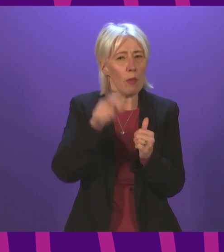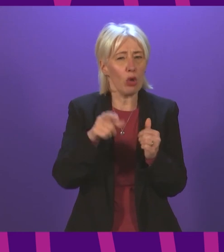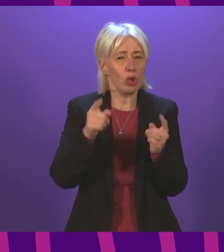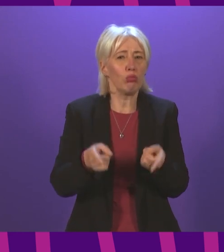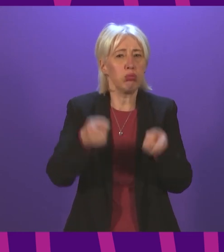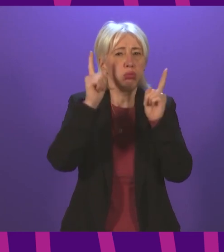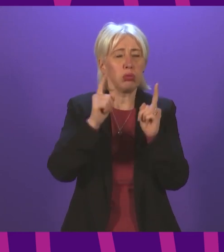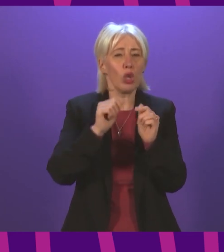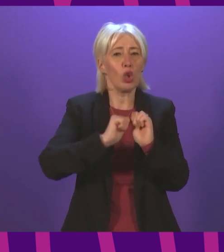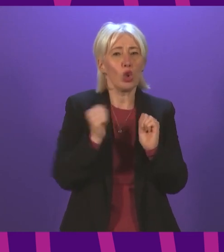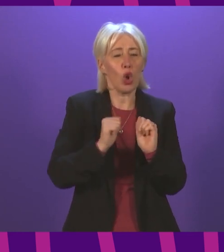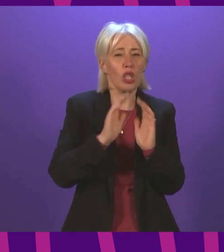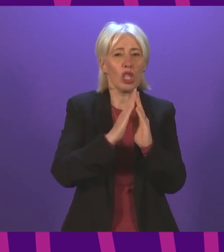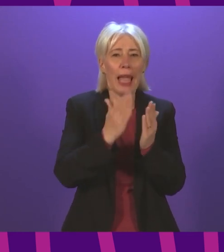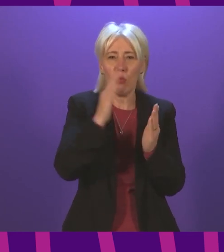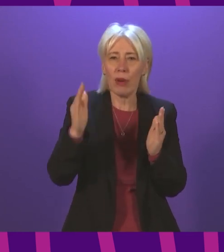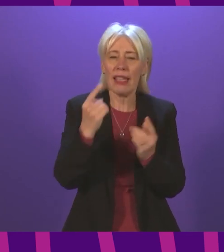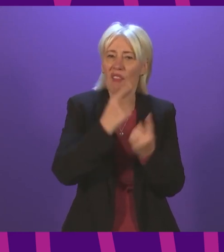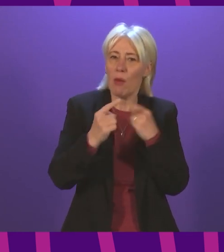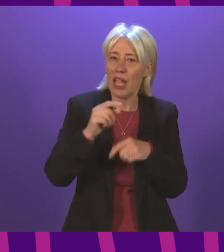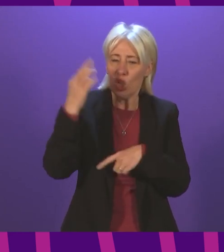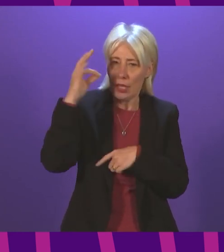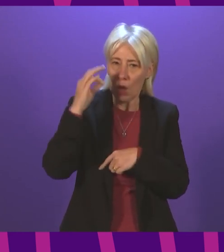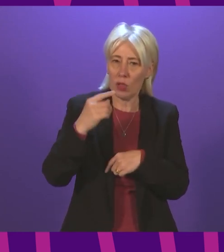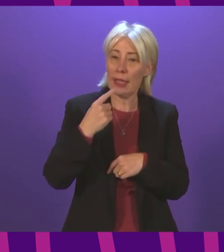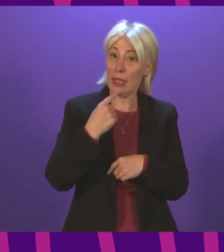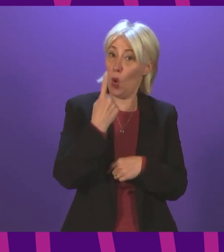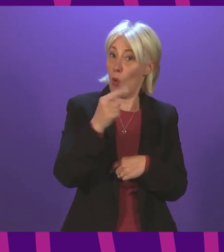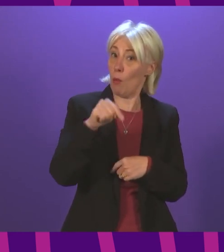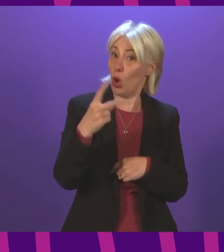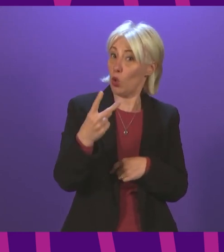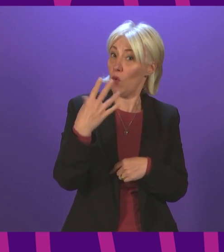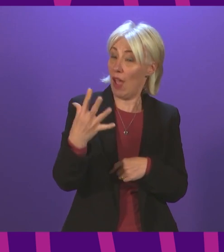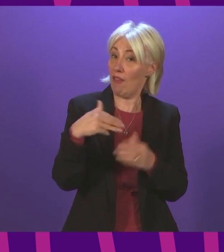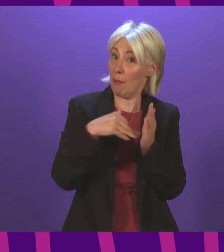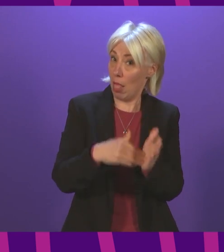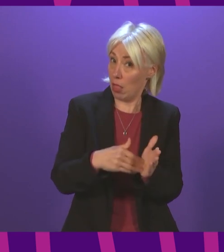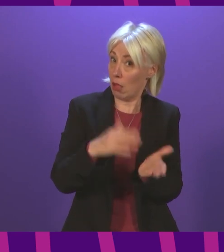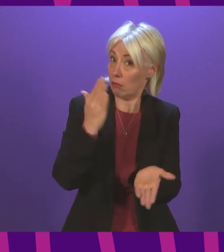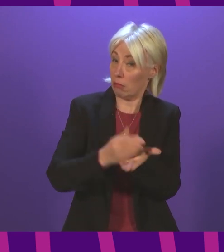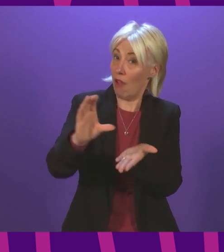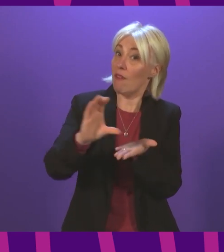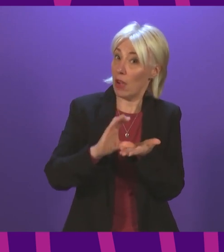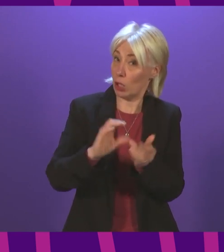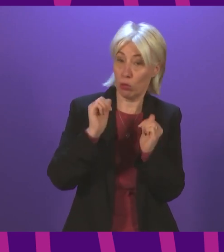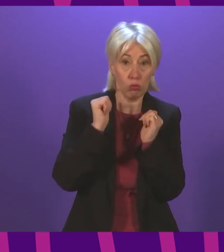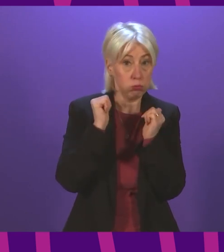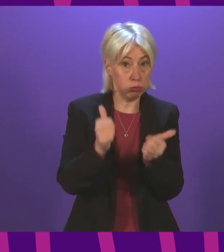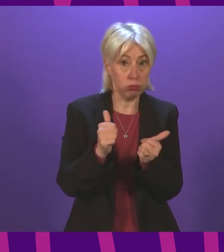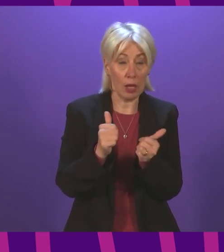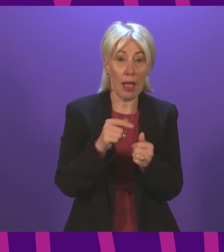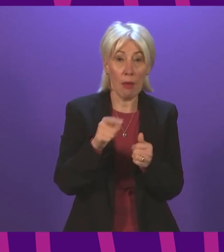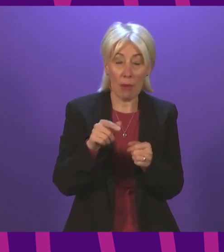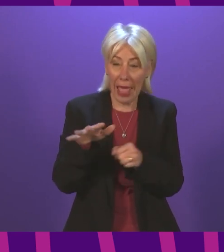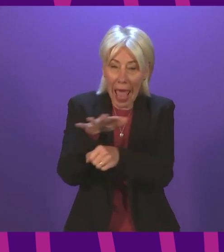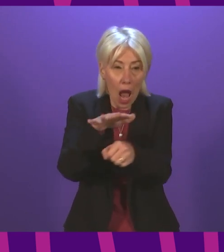Libraries and Information Council, which administers that welcome 1.25 million libraries recovery fund targeted at libraries in